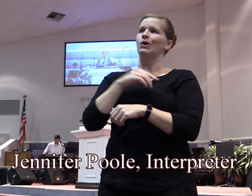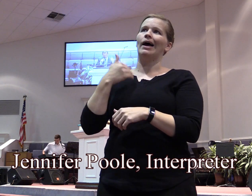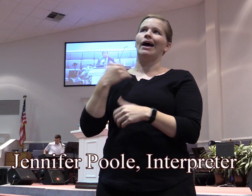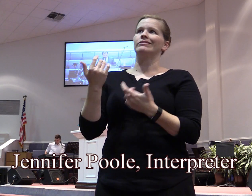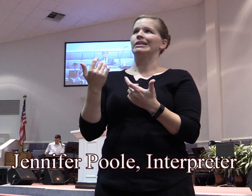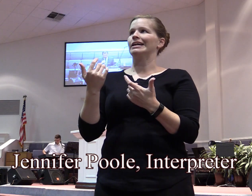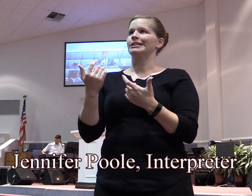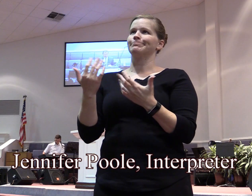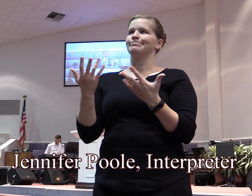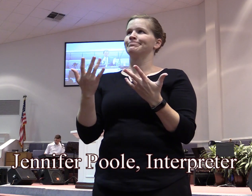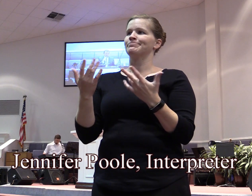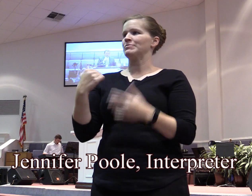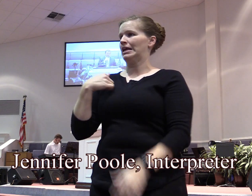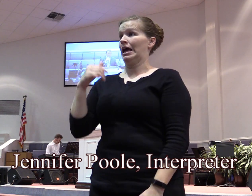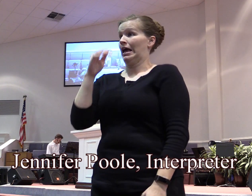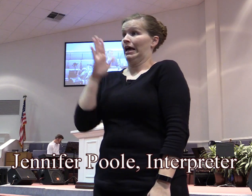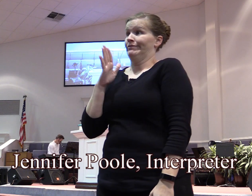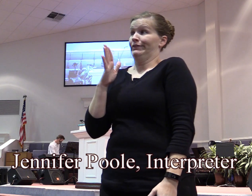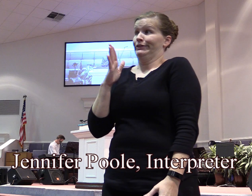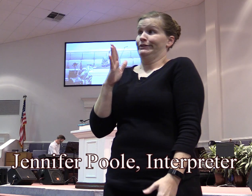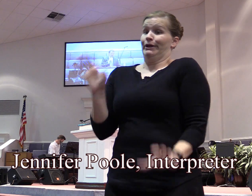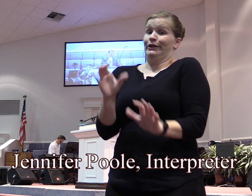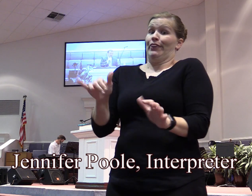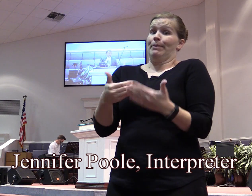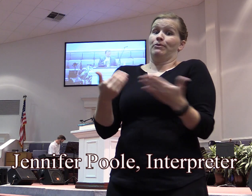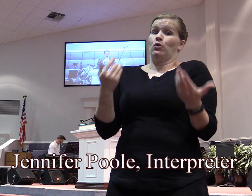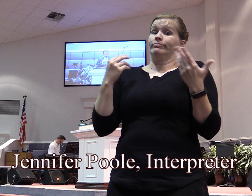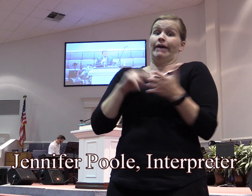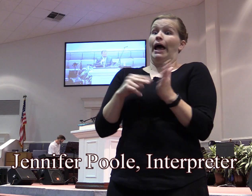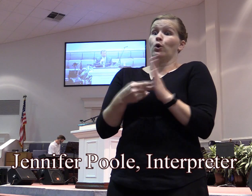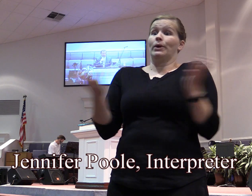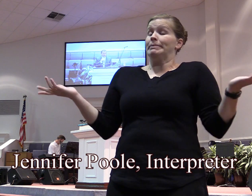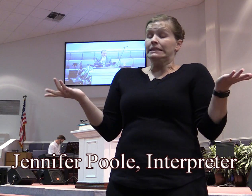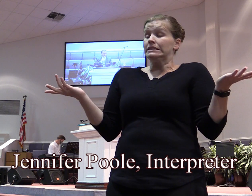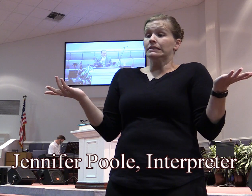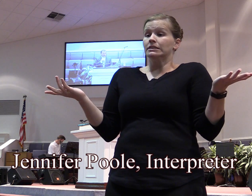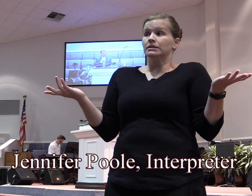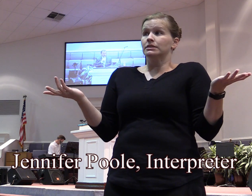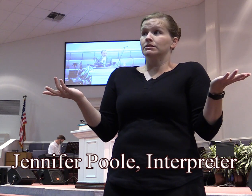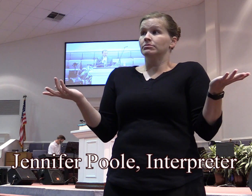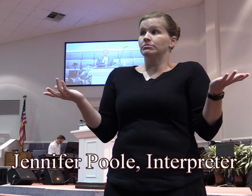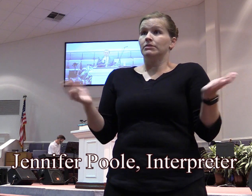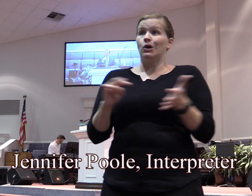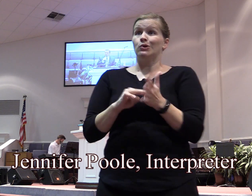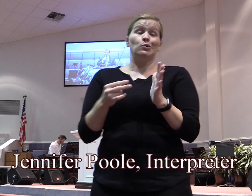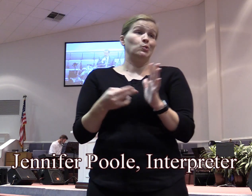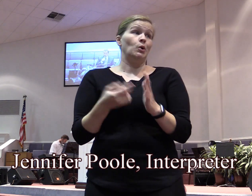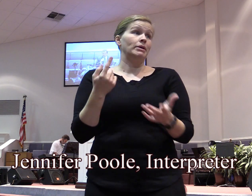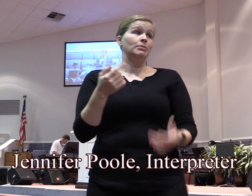www I don't even know what all that stuff means. It doesn't really mean much to me, but they said we were supposed to have one. And so